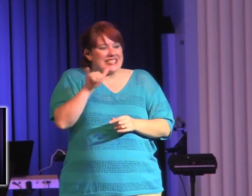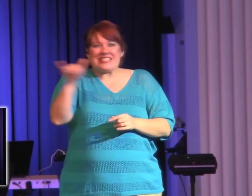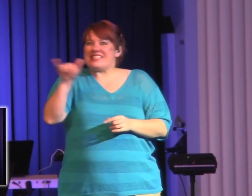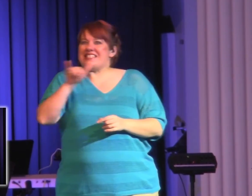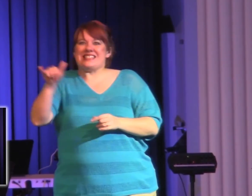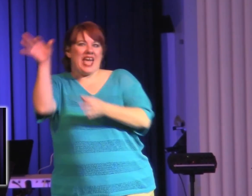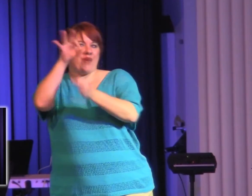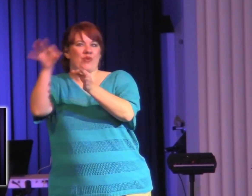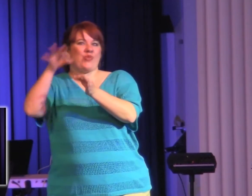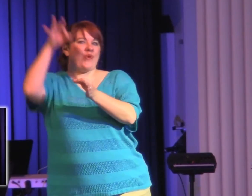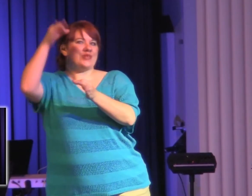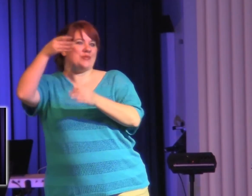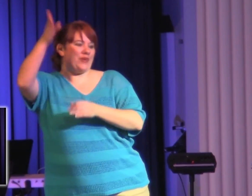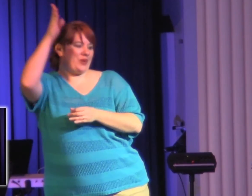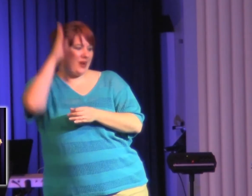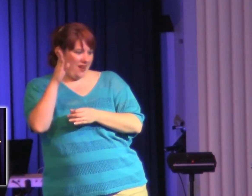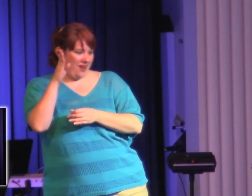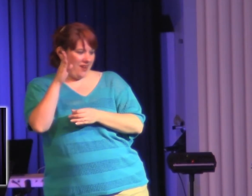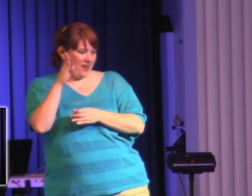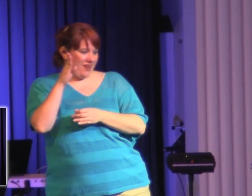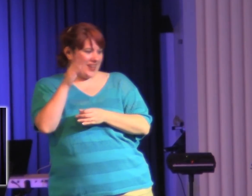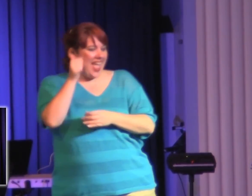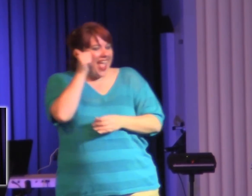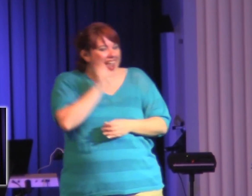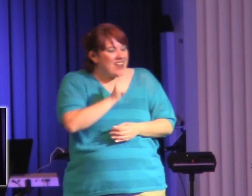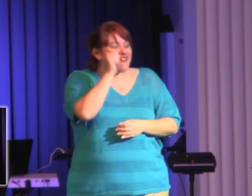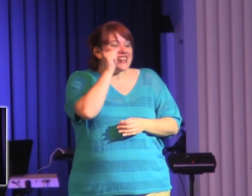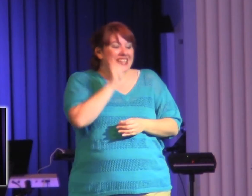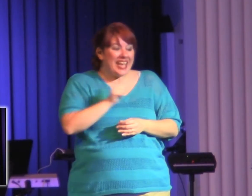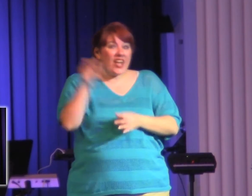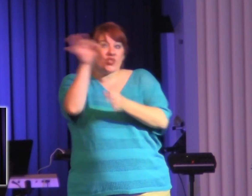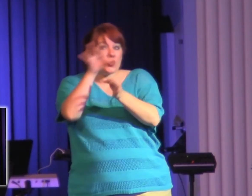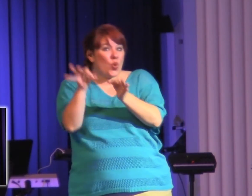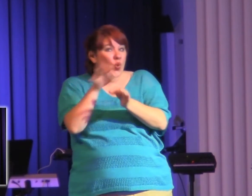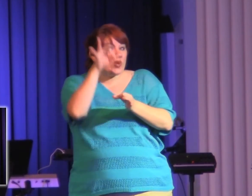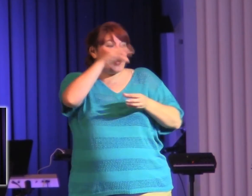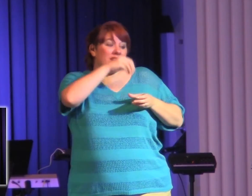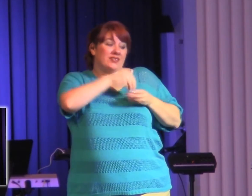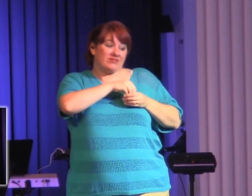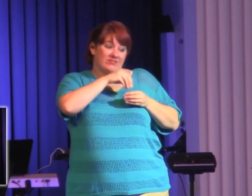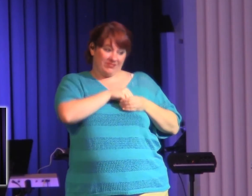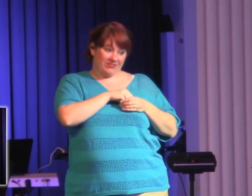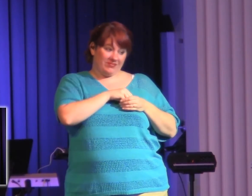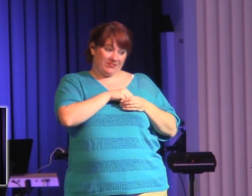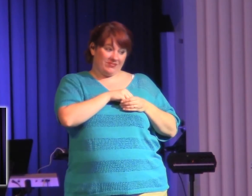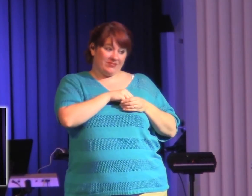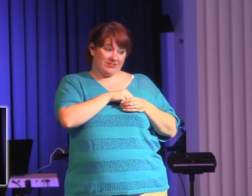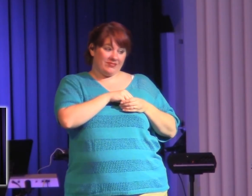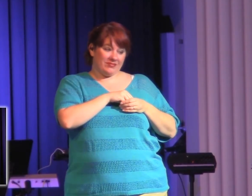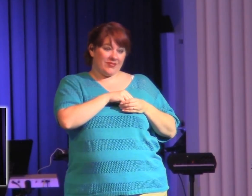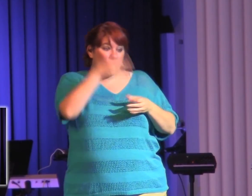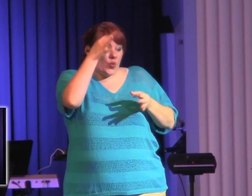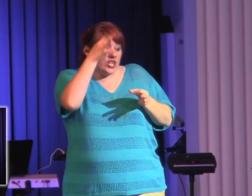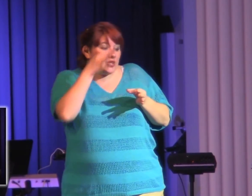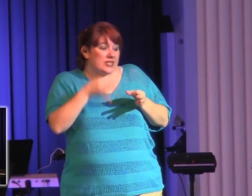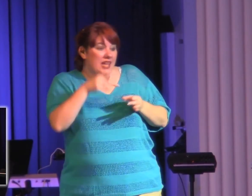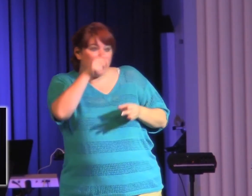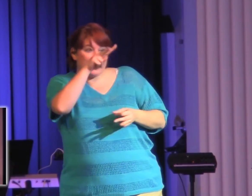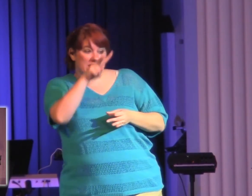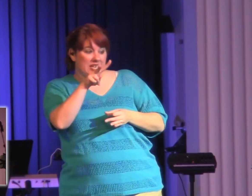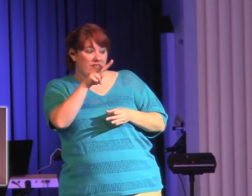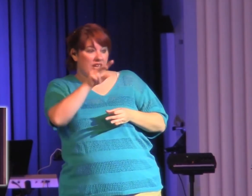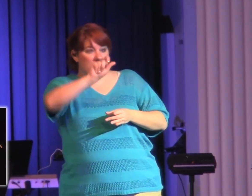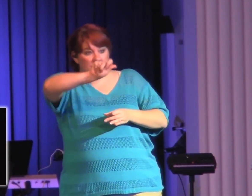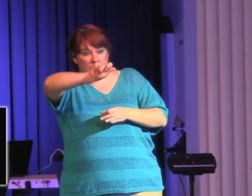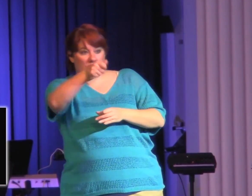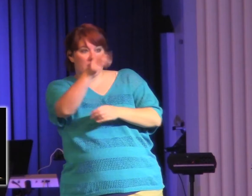When you make that choice of flipping that channel or popping on that link, the Holy Spirit is there. See, at some point,